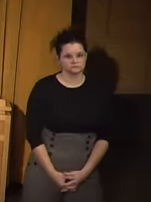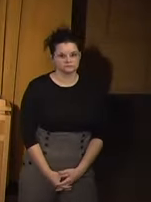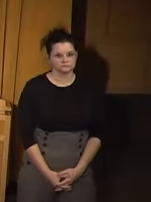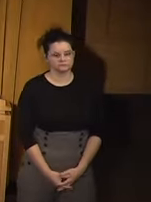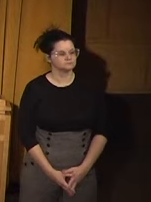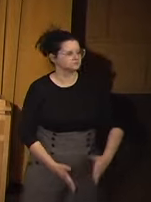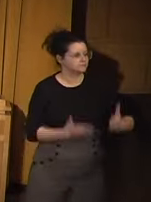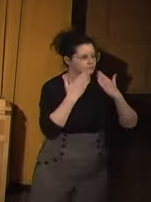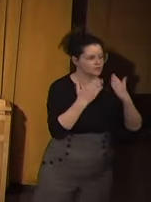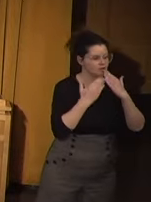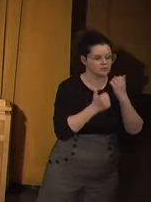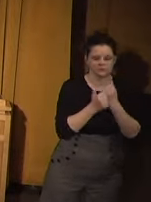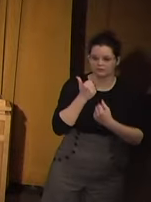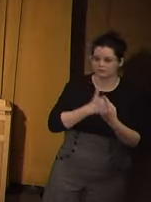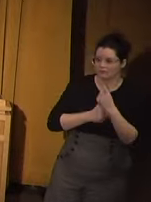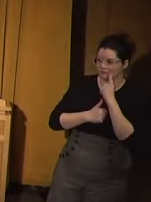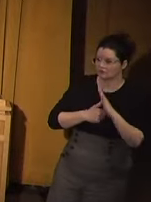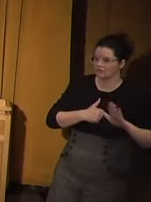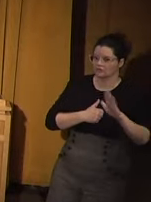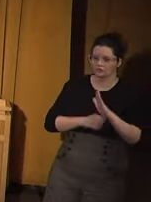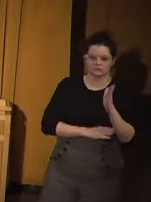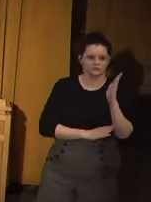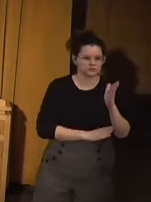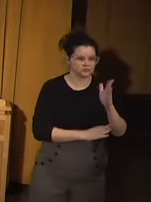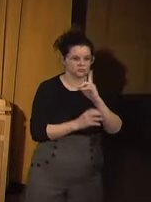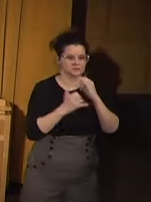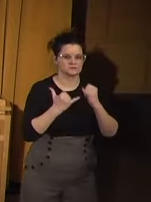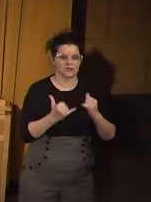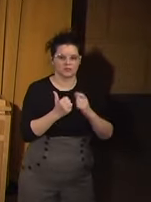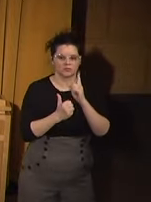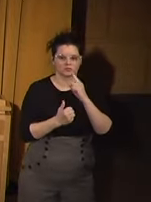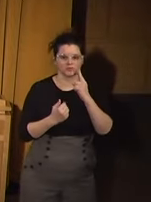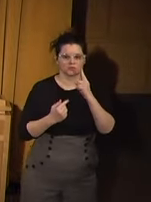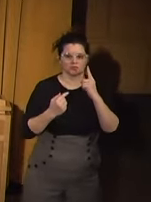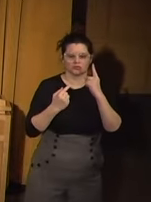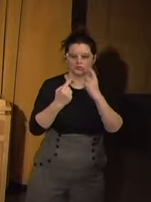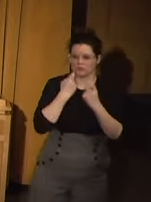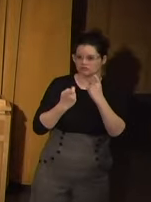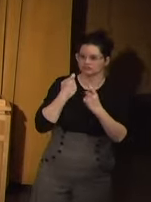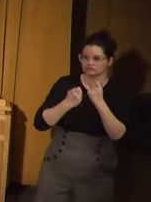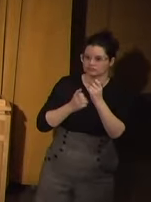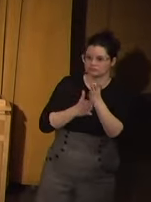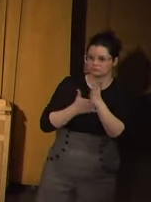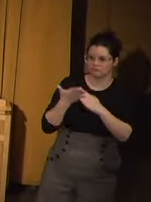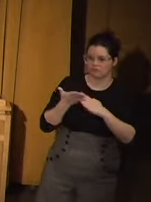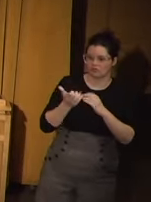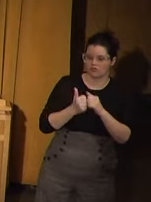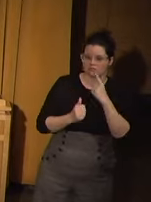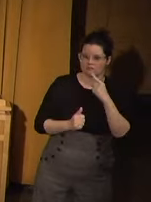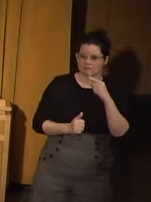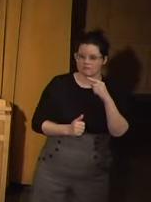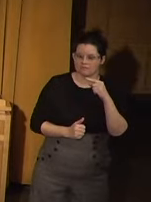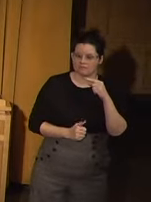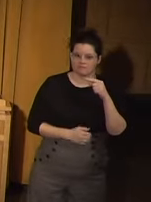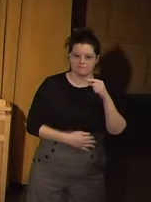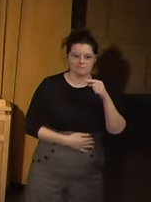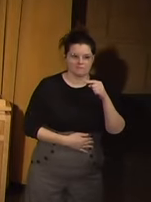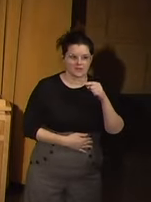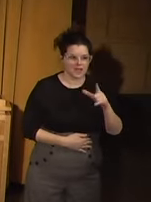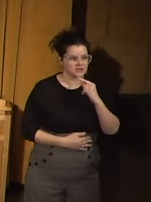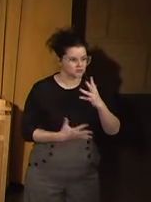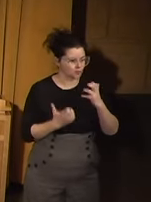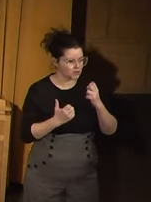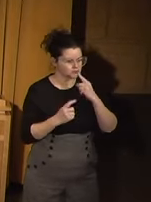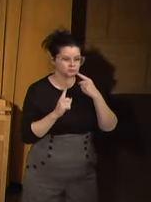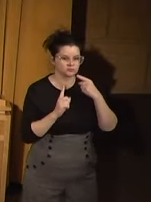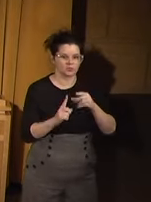Thank you all for those presentations. We are now going to go into the question portion of this. And I just